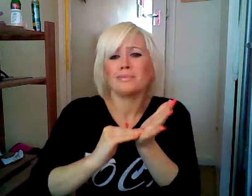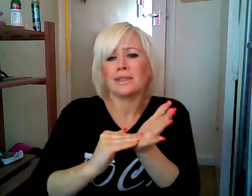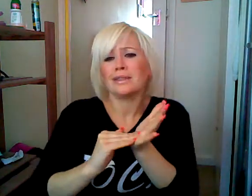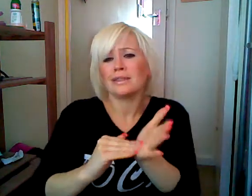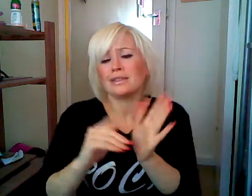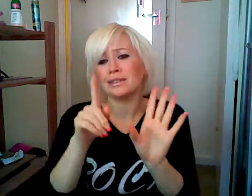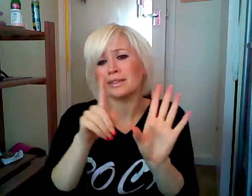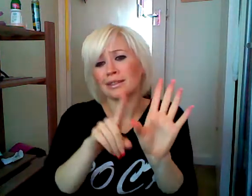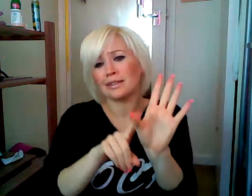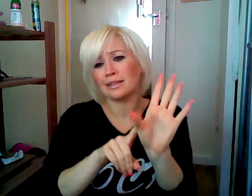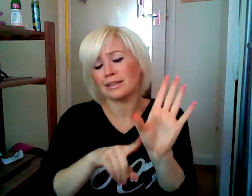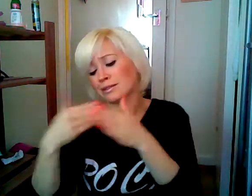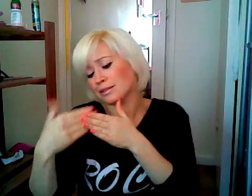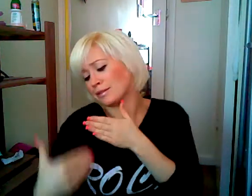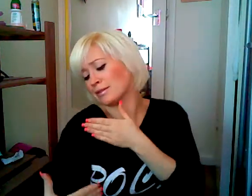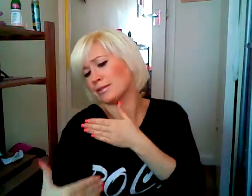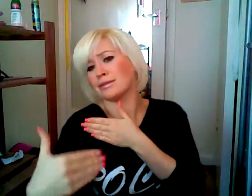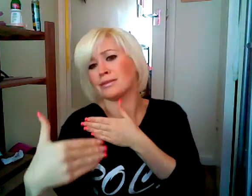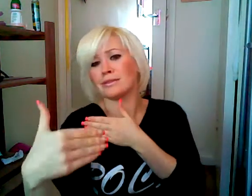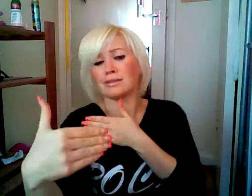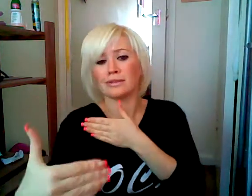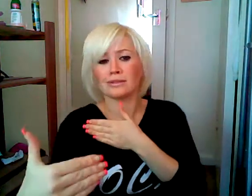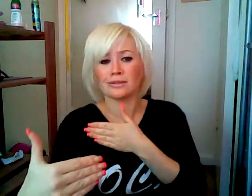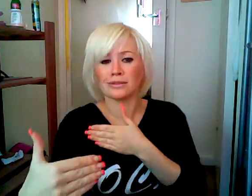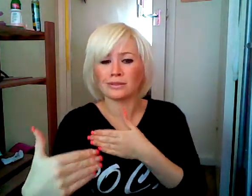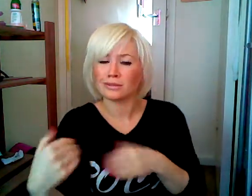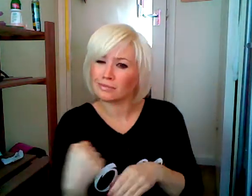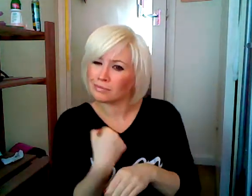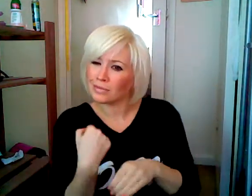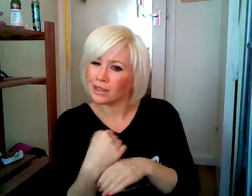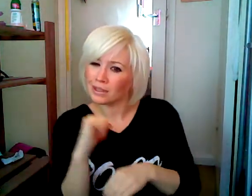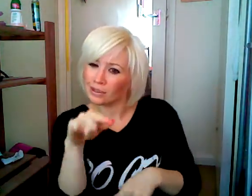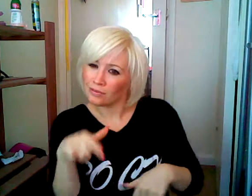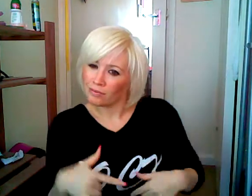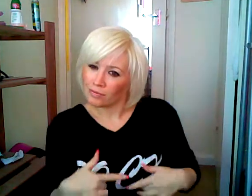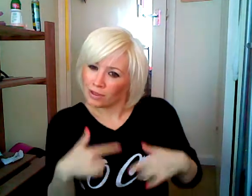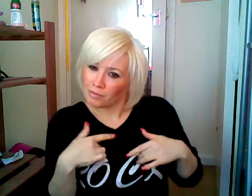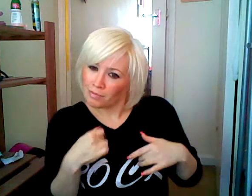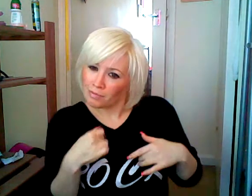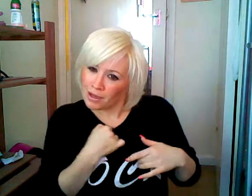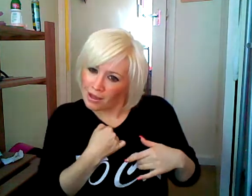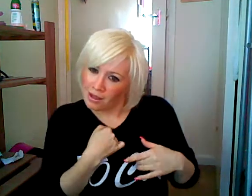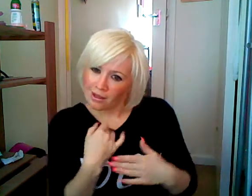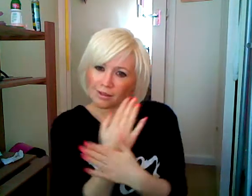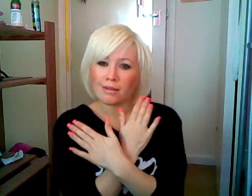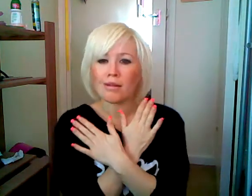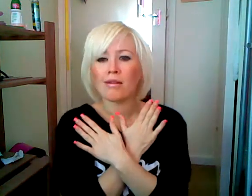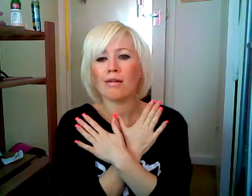million years. To make you feel my love.